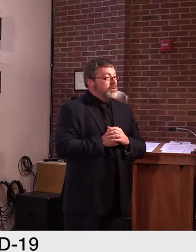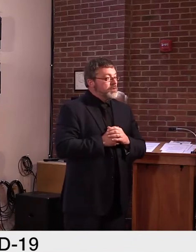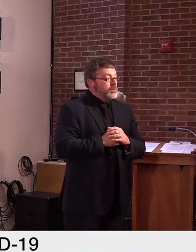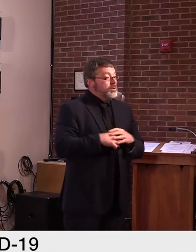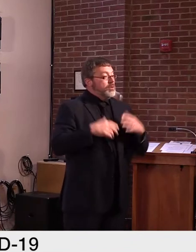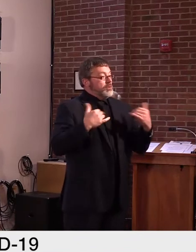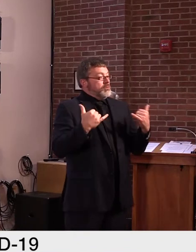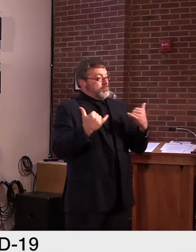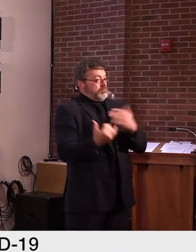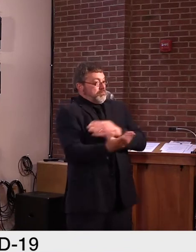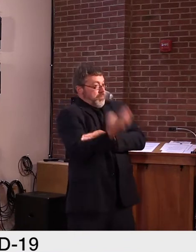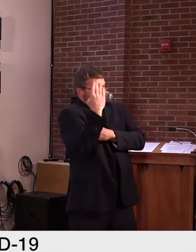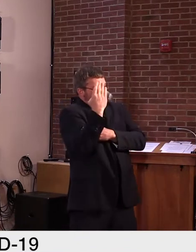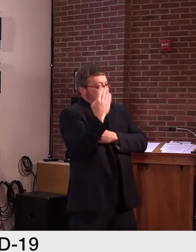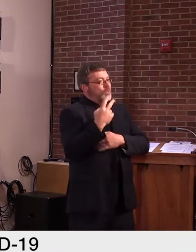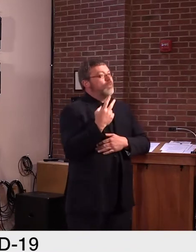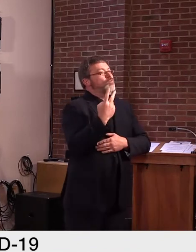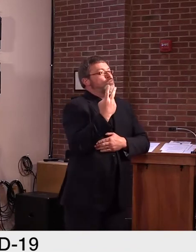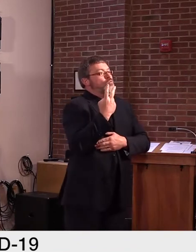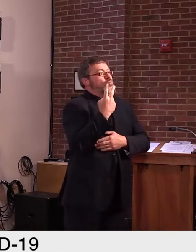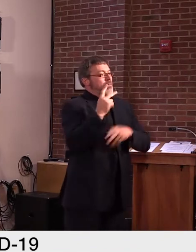none under investigation.